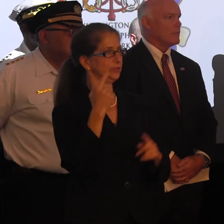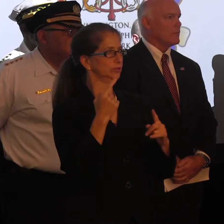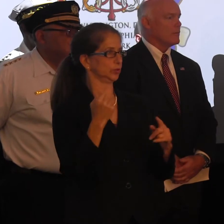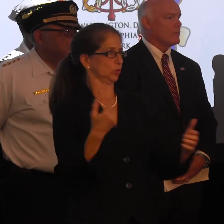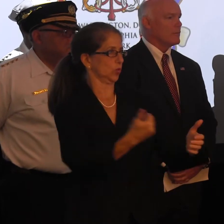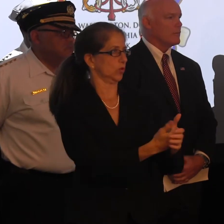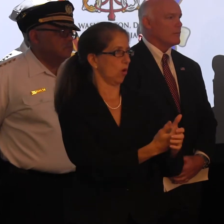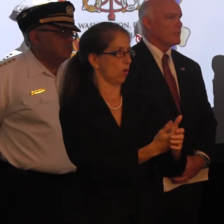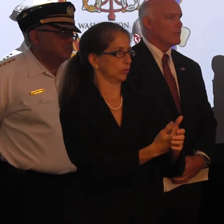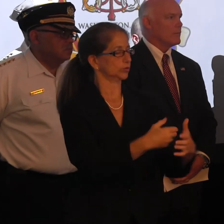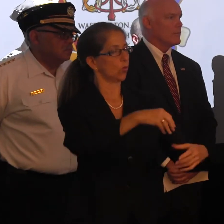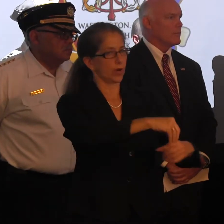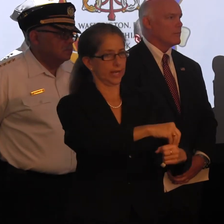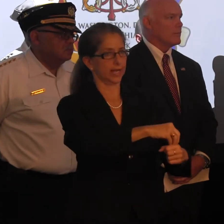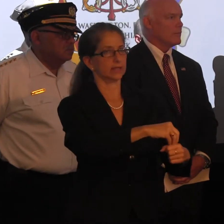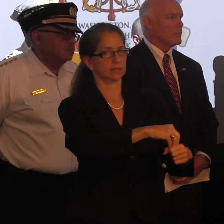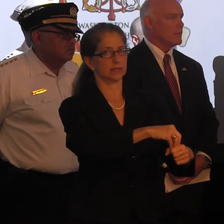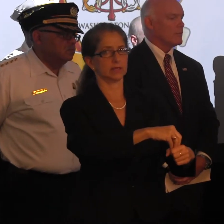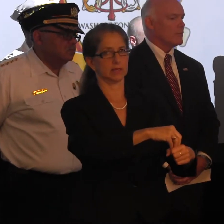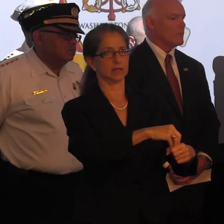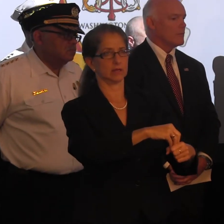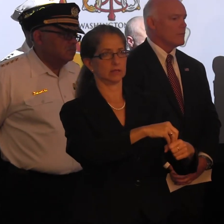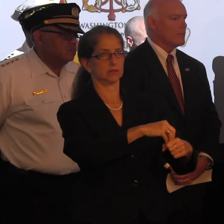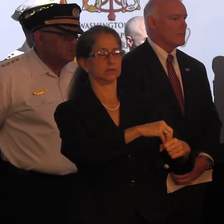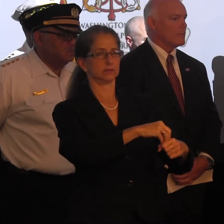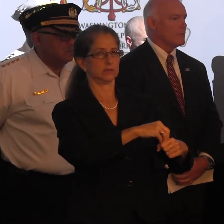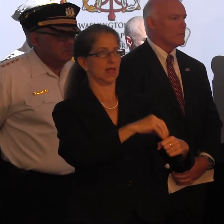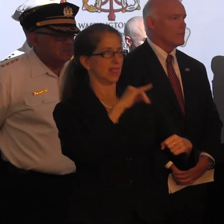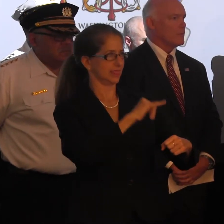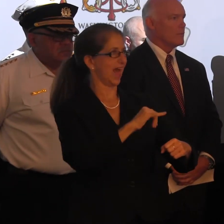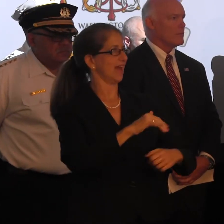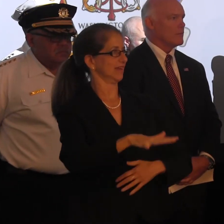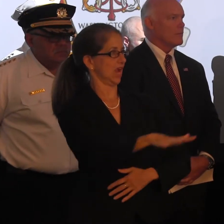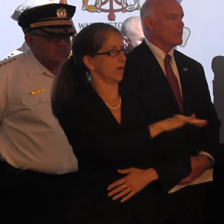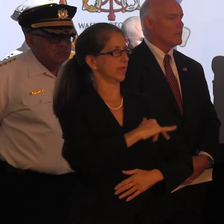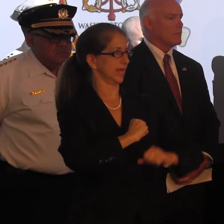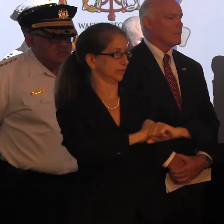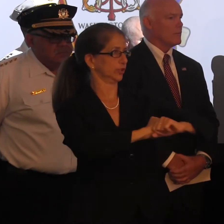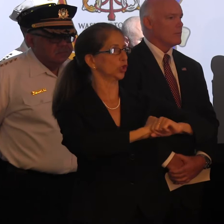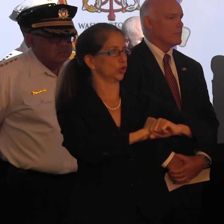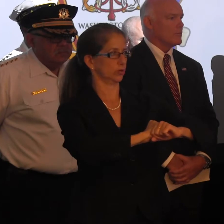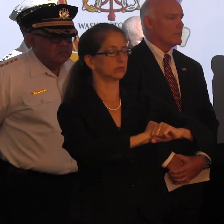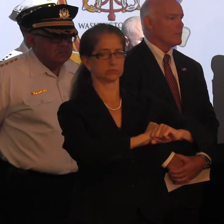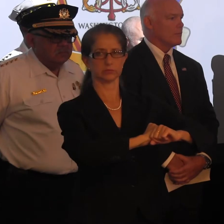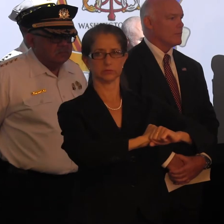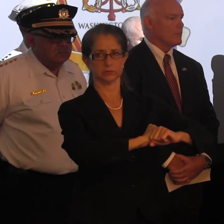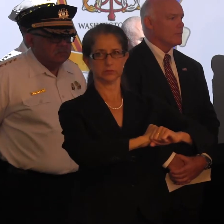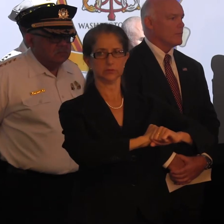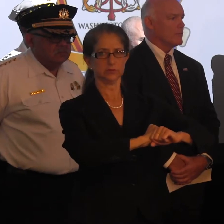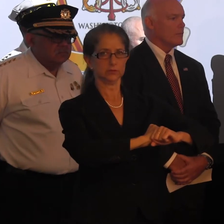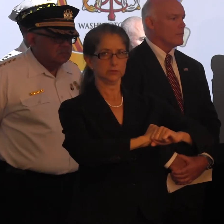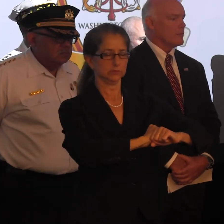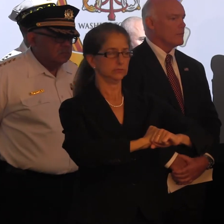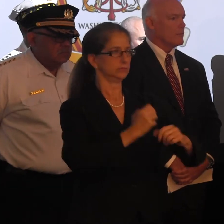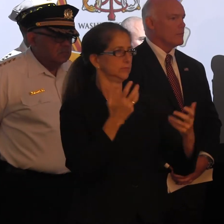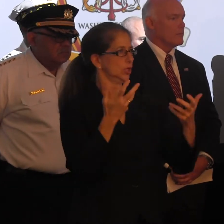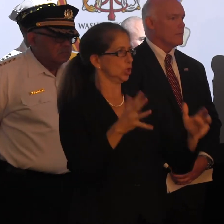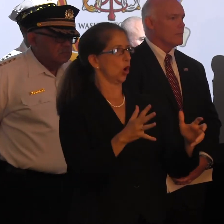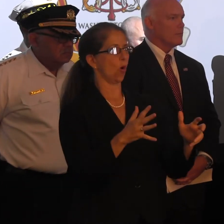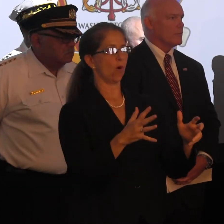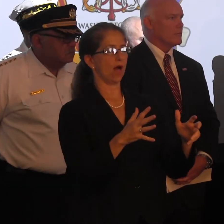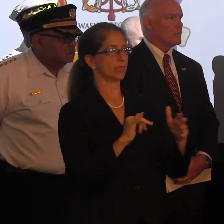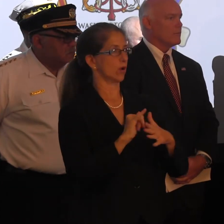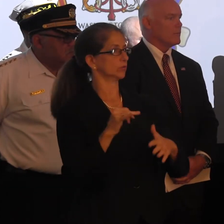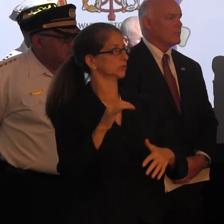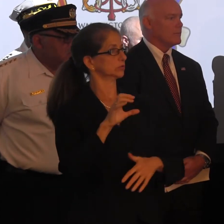to or in the secure area or the secure vehicle perimeter, and we don't want those inbound